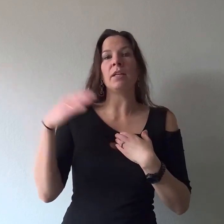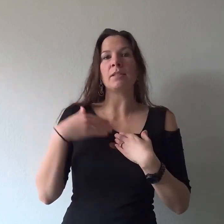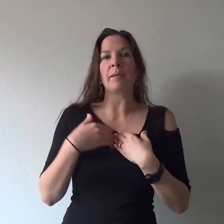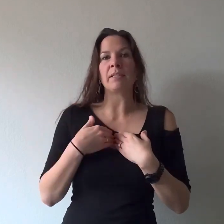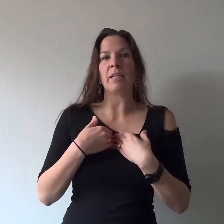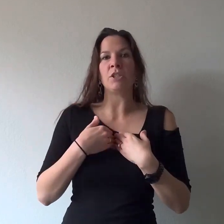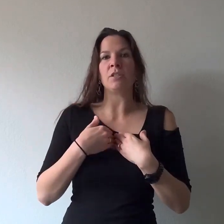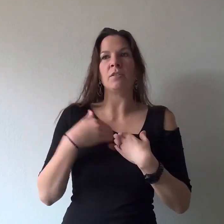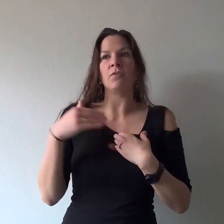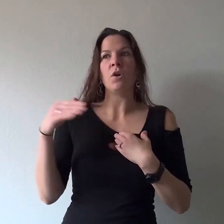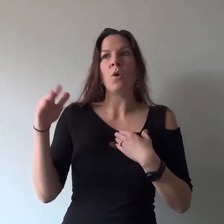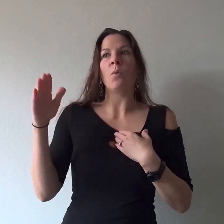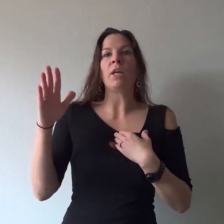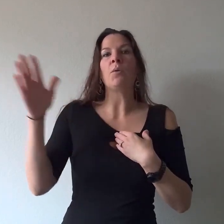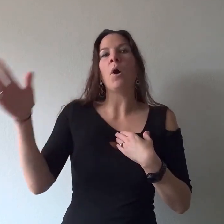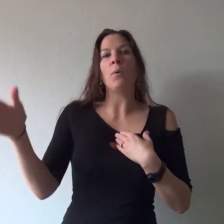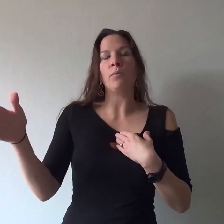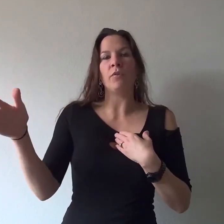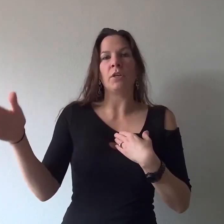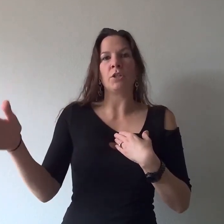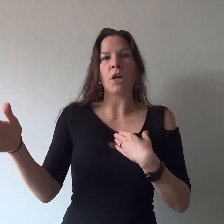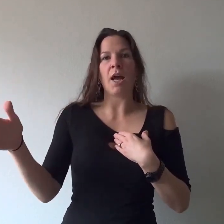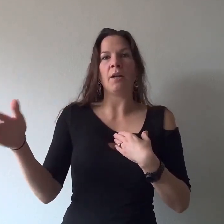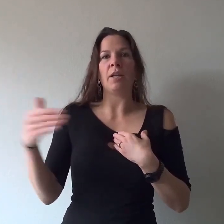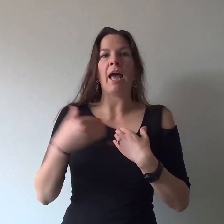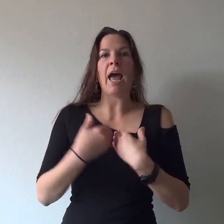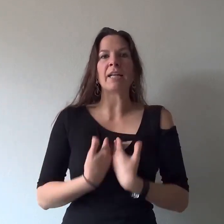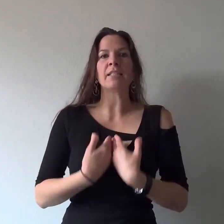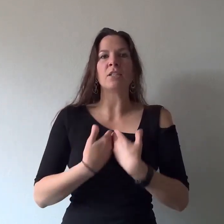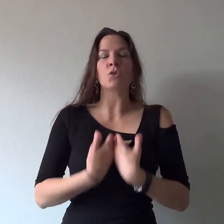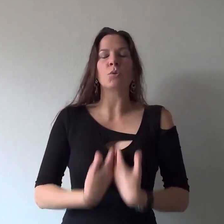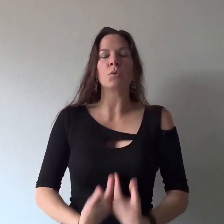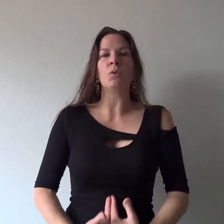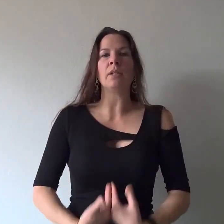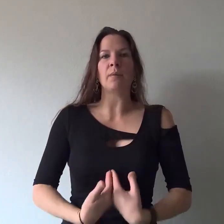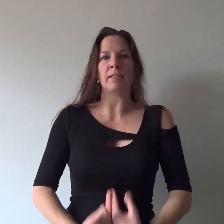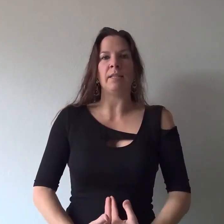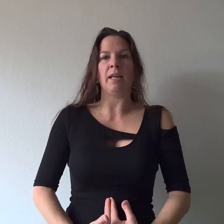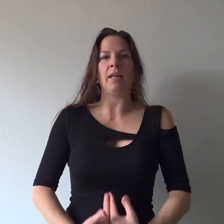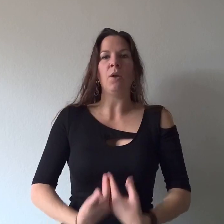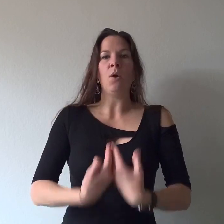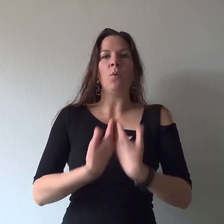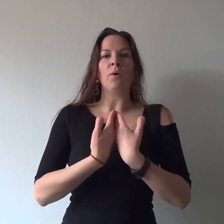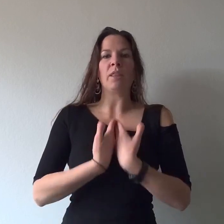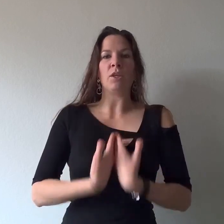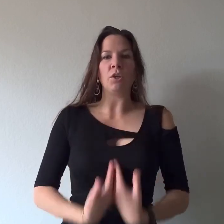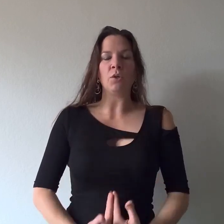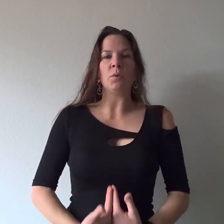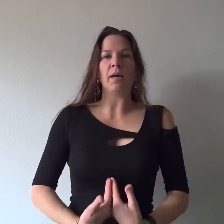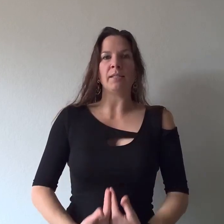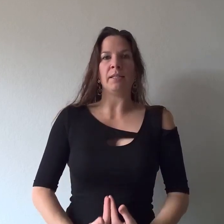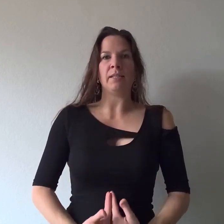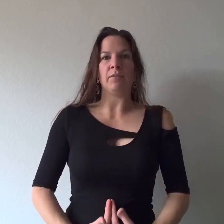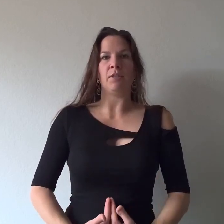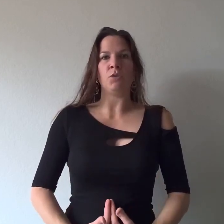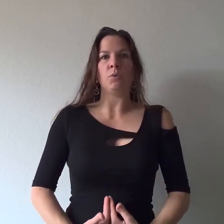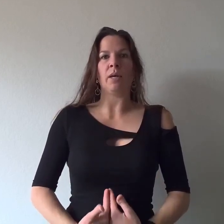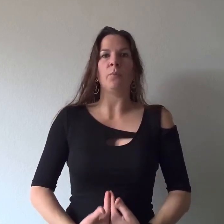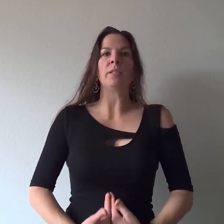expectations of what you hope for your child it has to truly resonate with you as an individual and what's